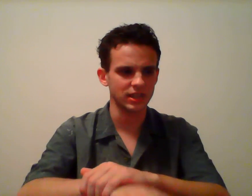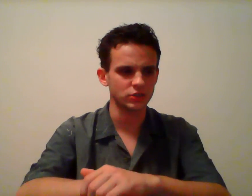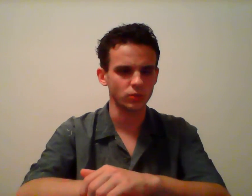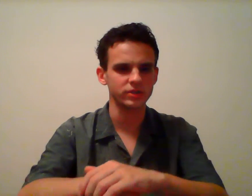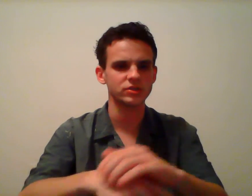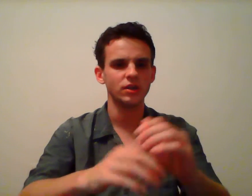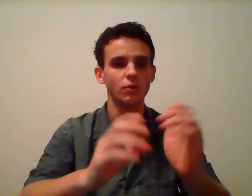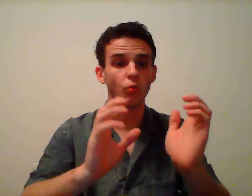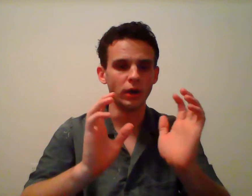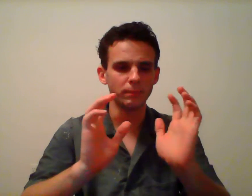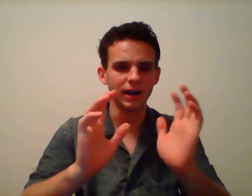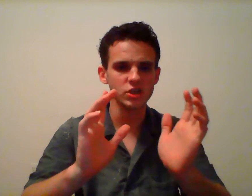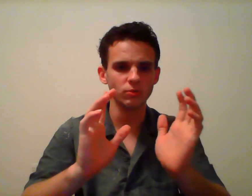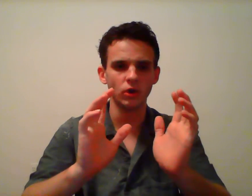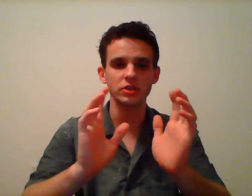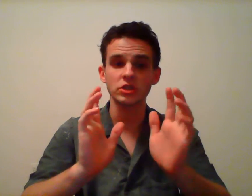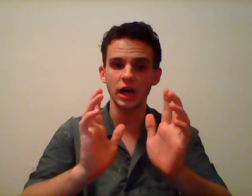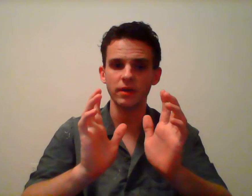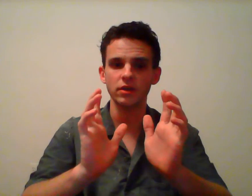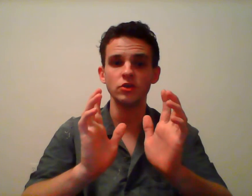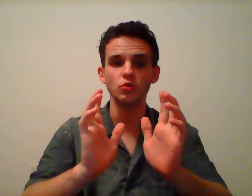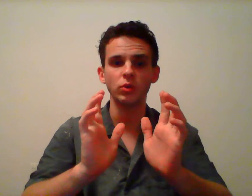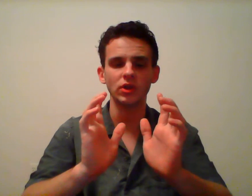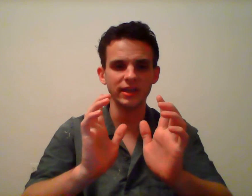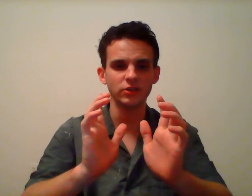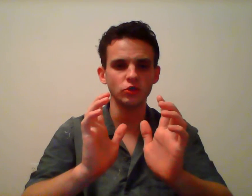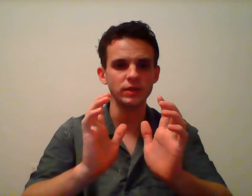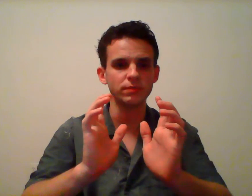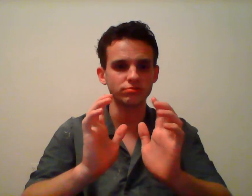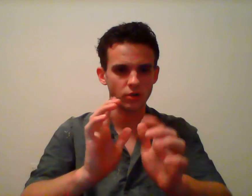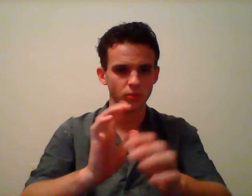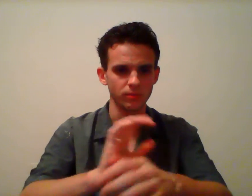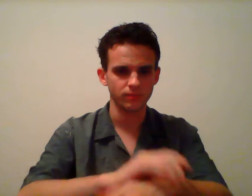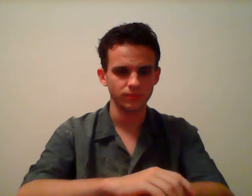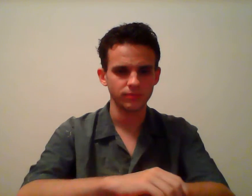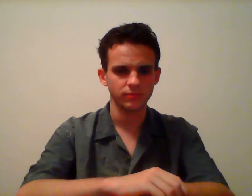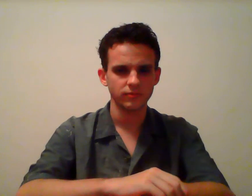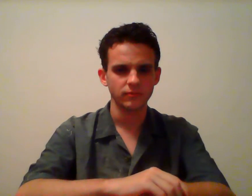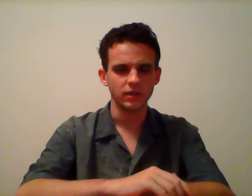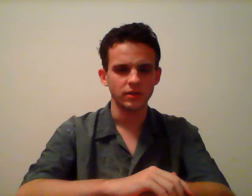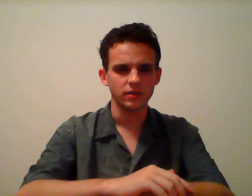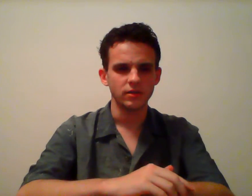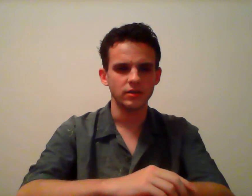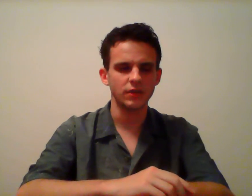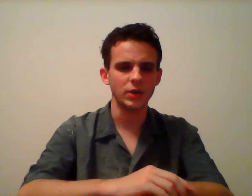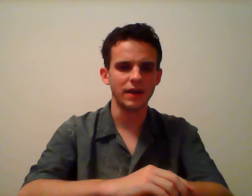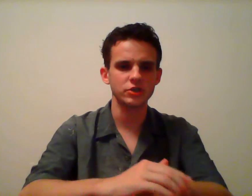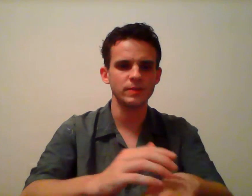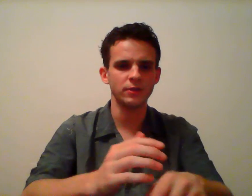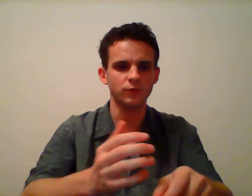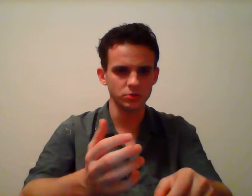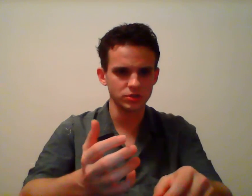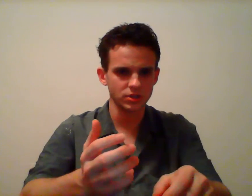side choice. When possible on this topic, you would like to be pro. If you have to speak first,